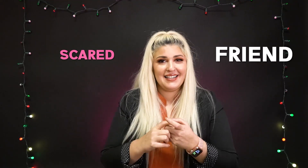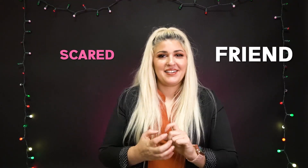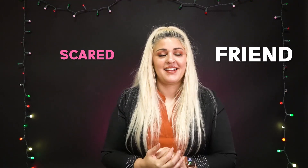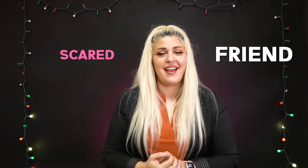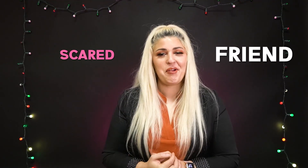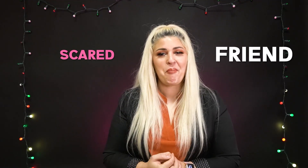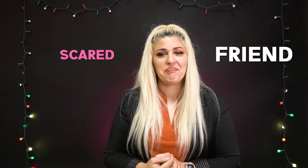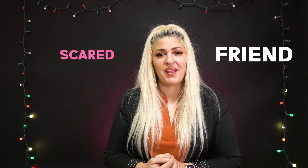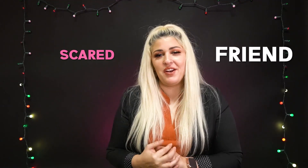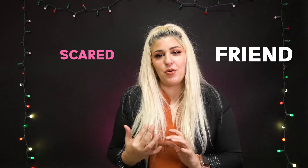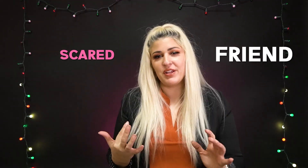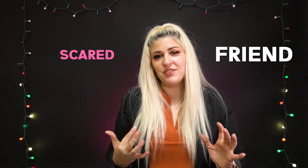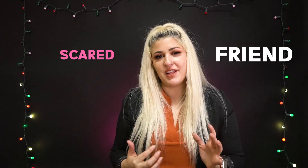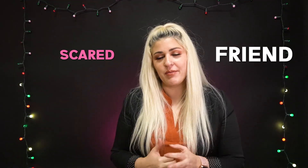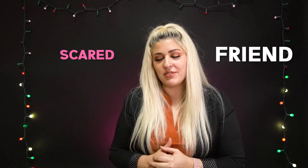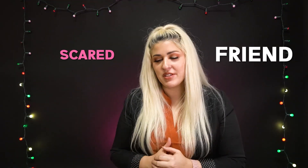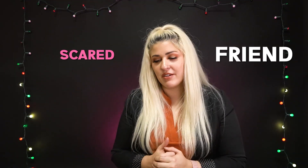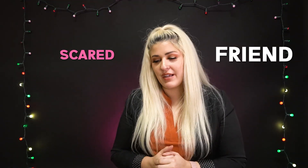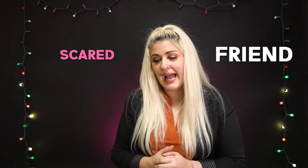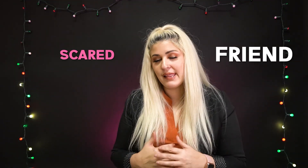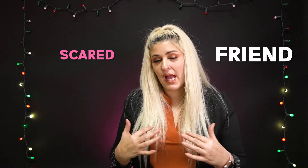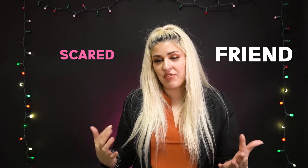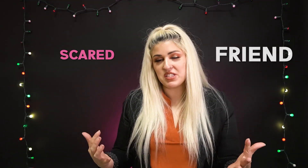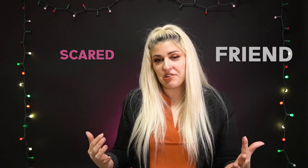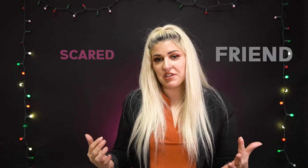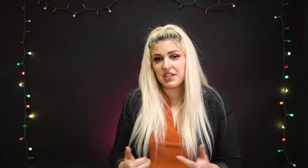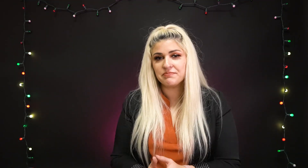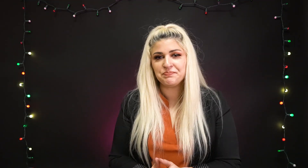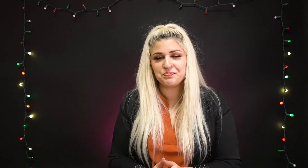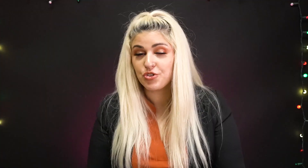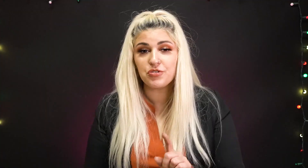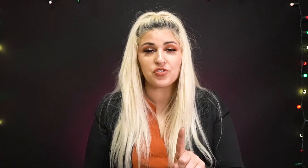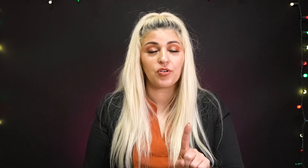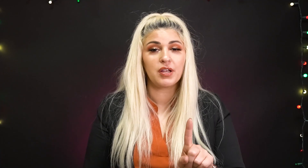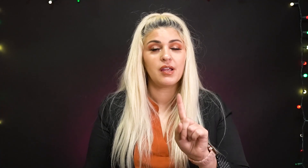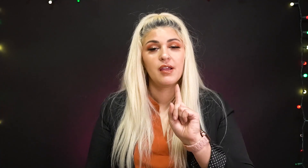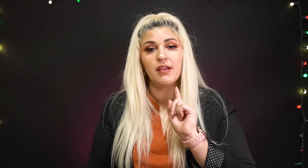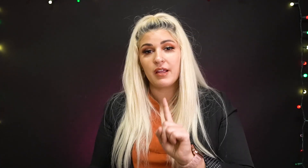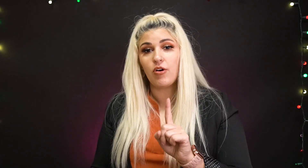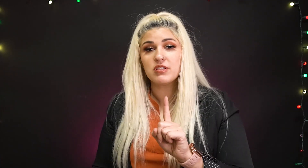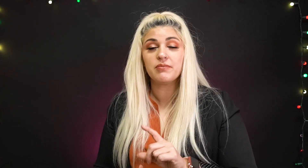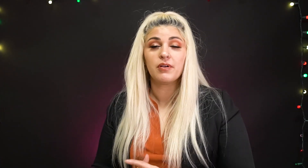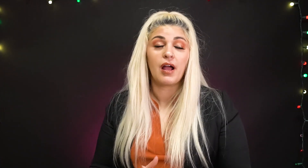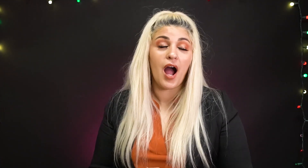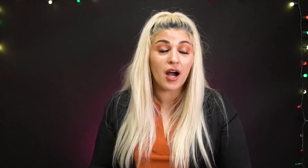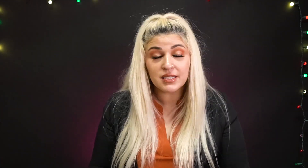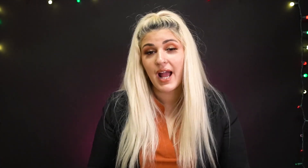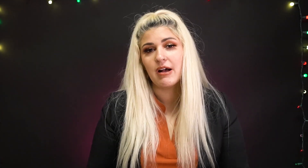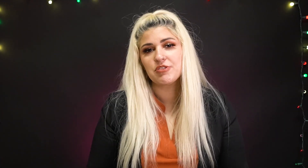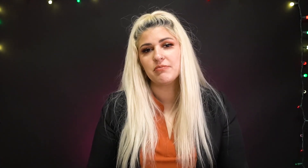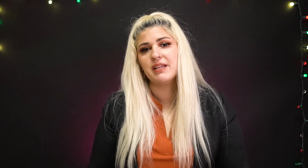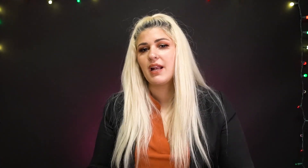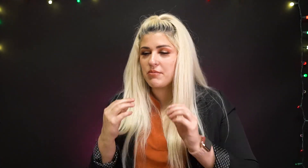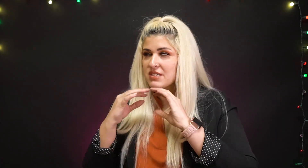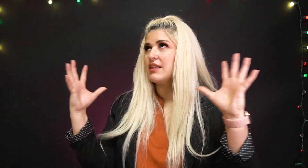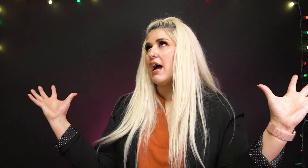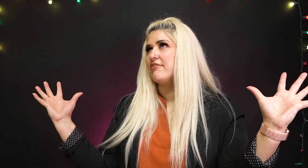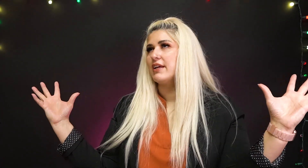okay i don't know what you look like when you're scared i laugh hysterically true story go to a haunted house with me and i'm just laughing